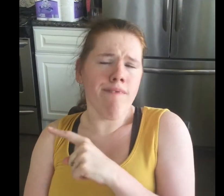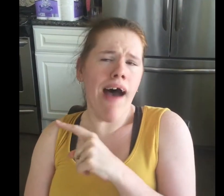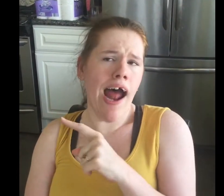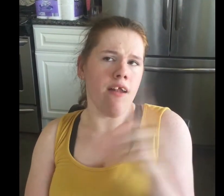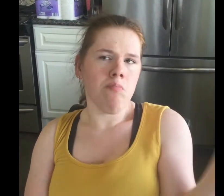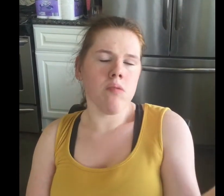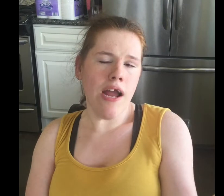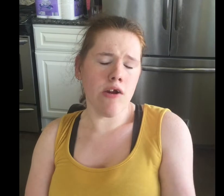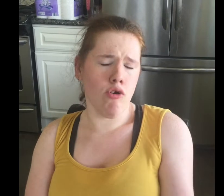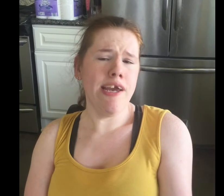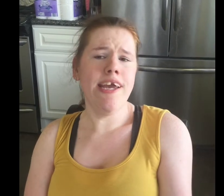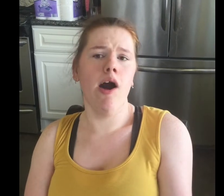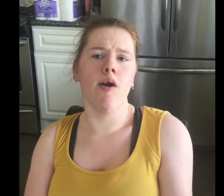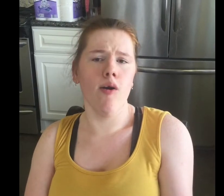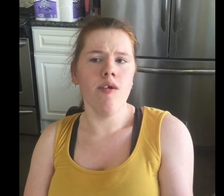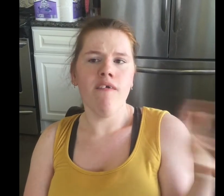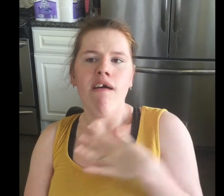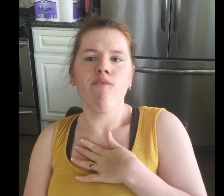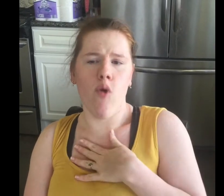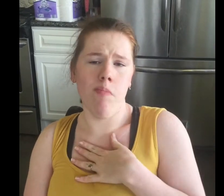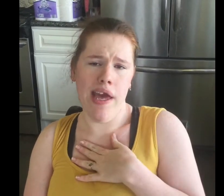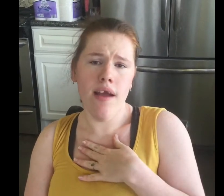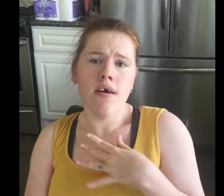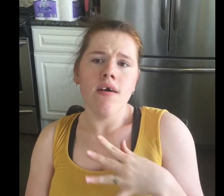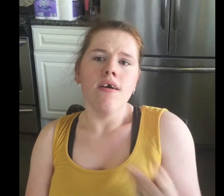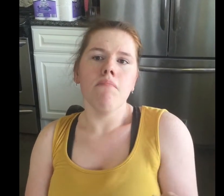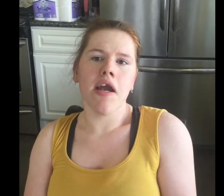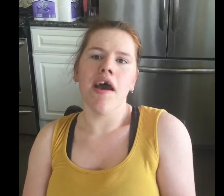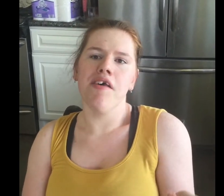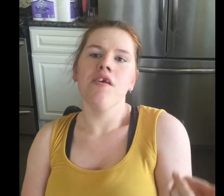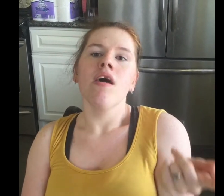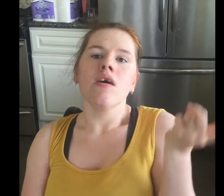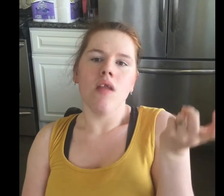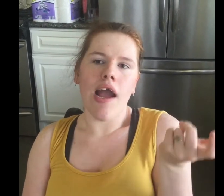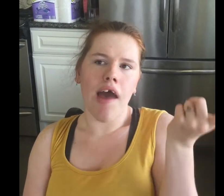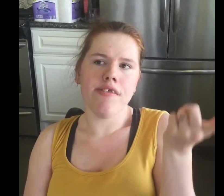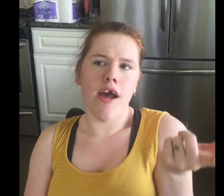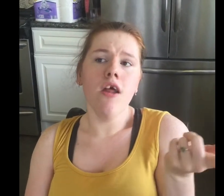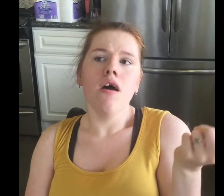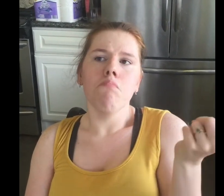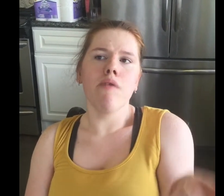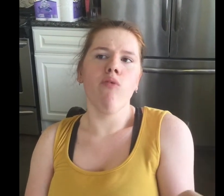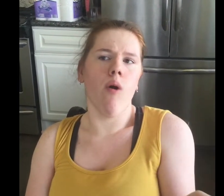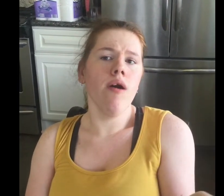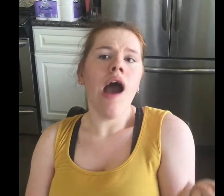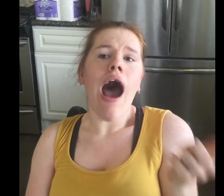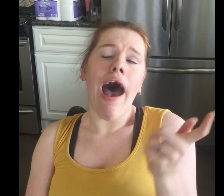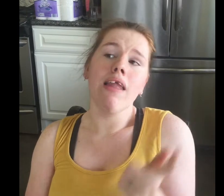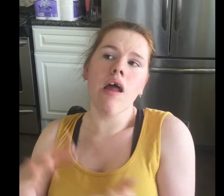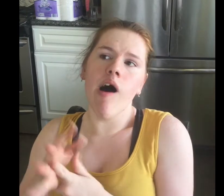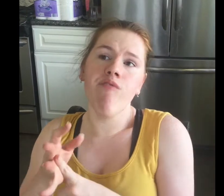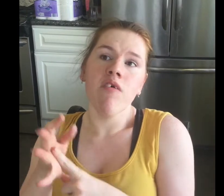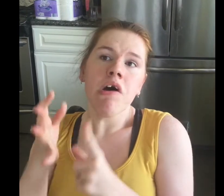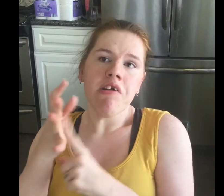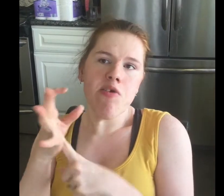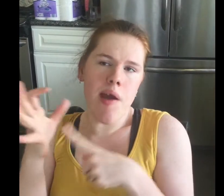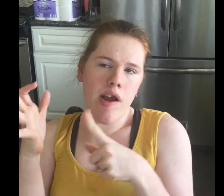-fat plain Greek yogurt for me because like I said before I love doing